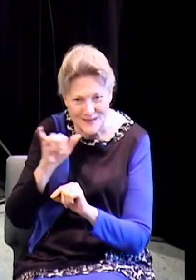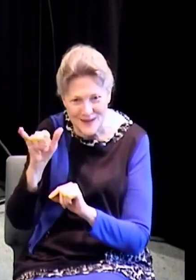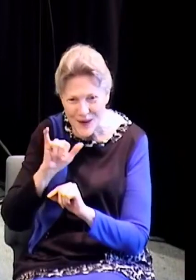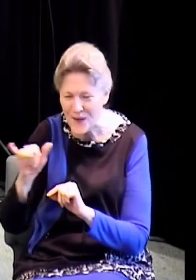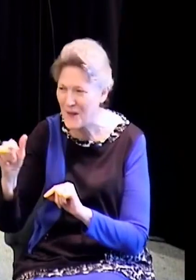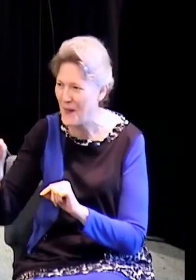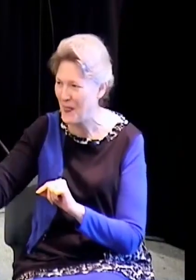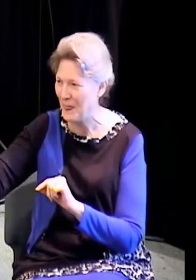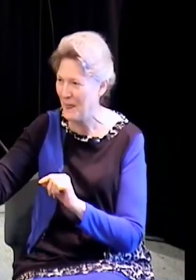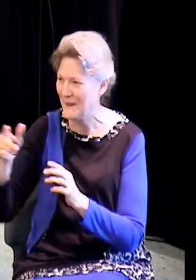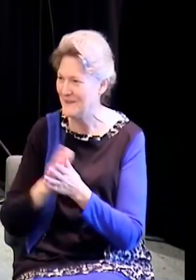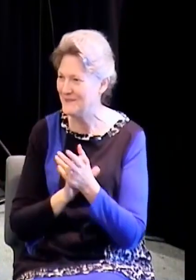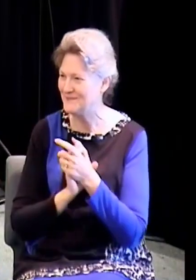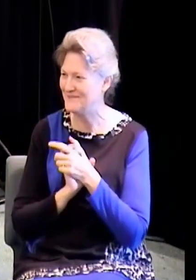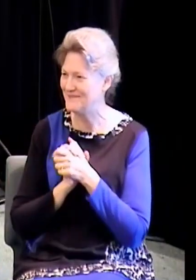Mariana, welcome back. Good to see you.